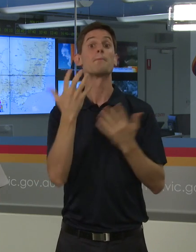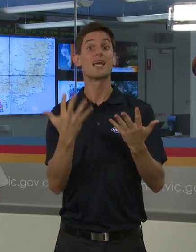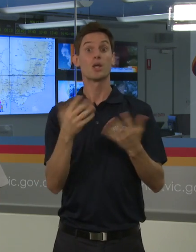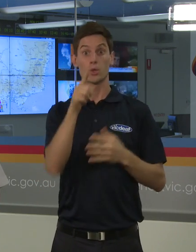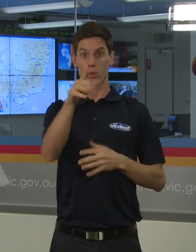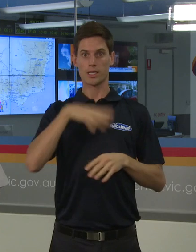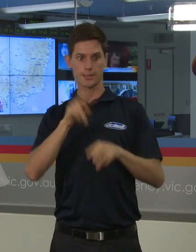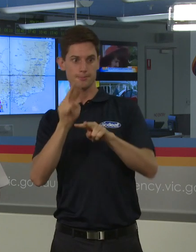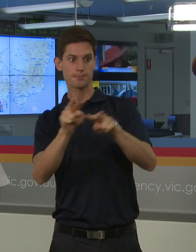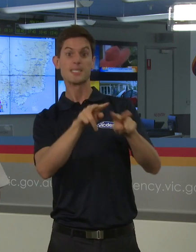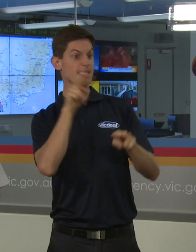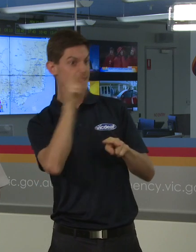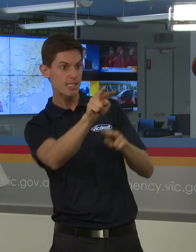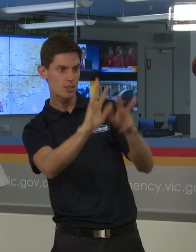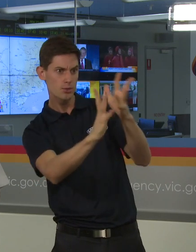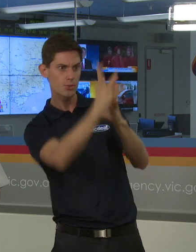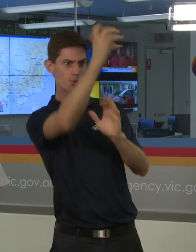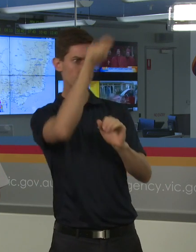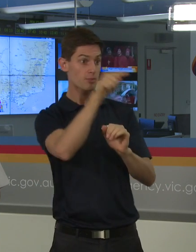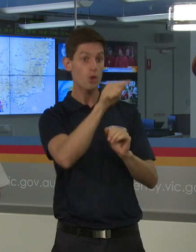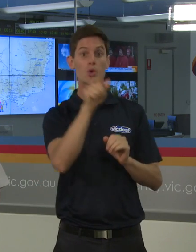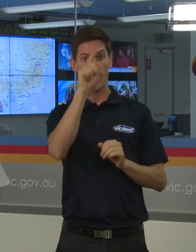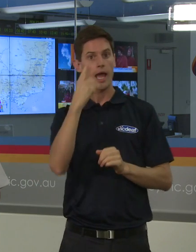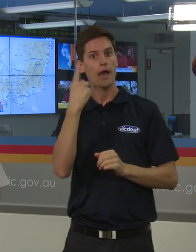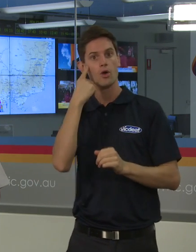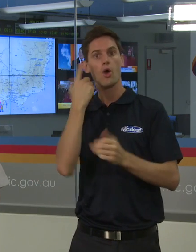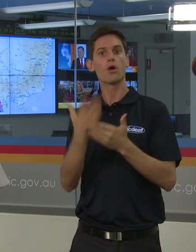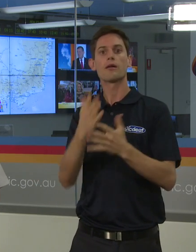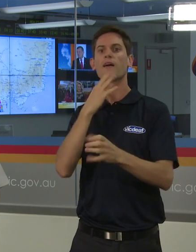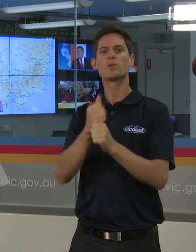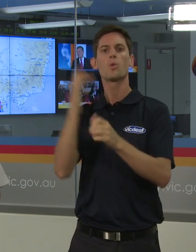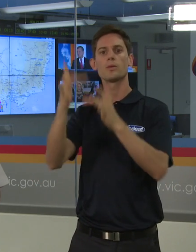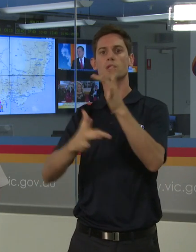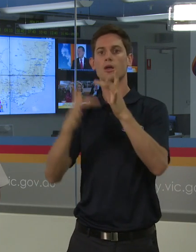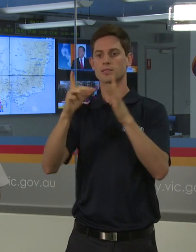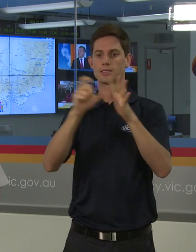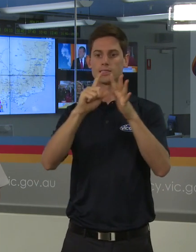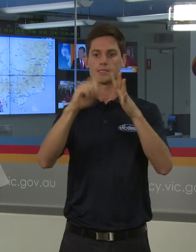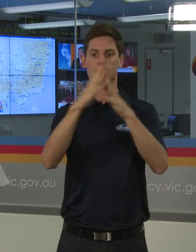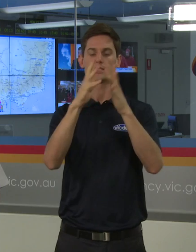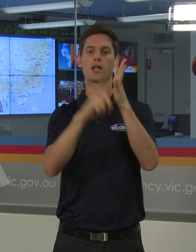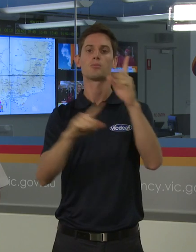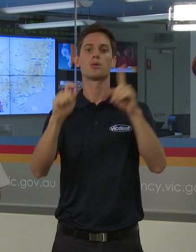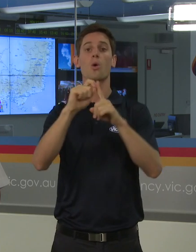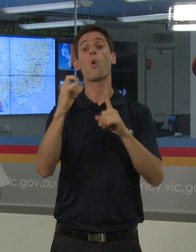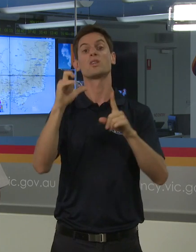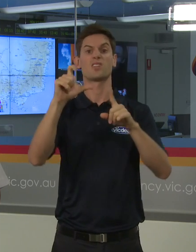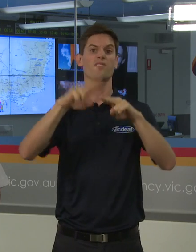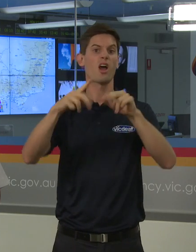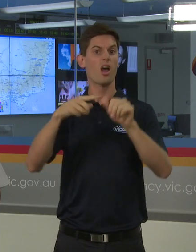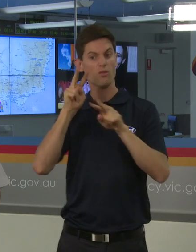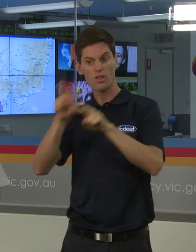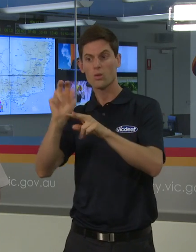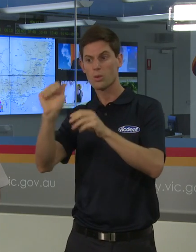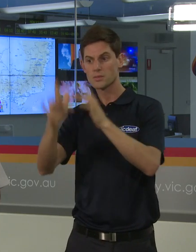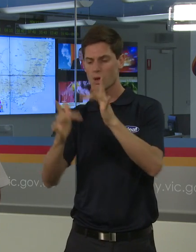attuned to your local conditions about what DELWP and CFA are doing in plan burning. Thank you. And we'll obviously continue